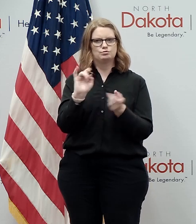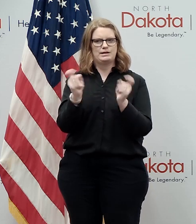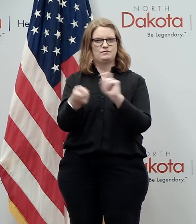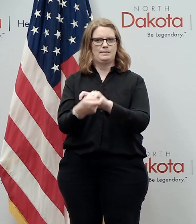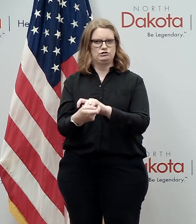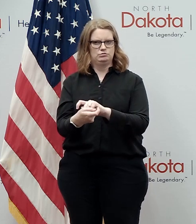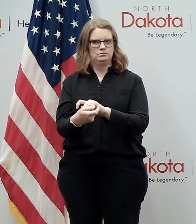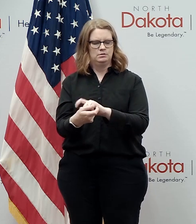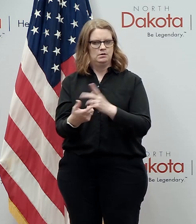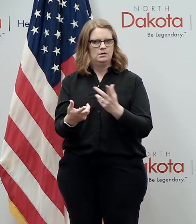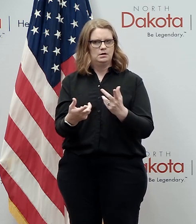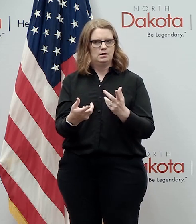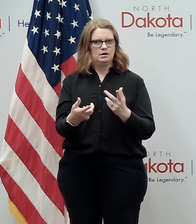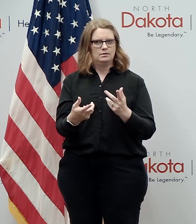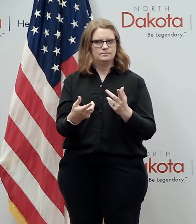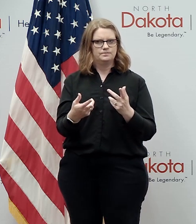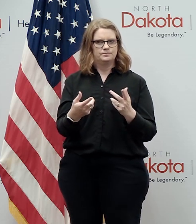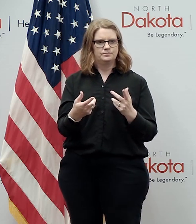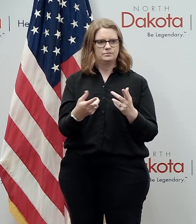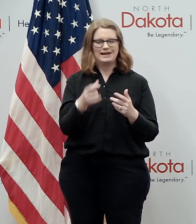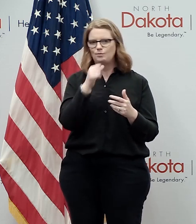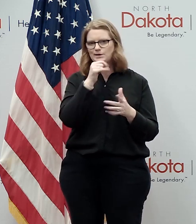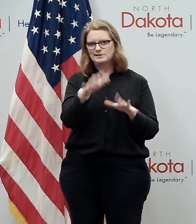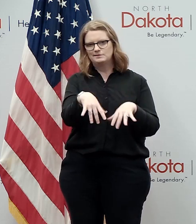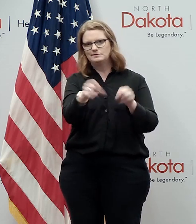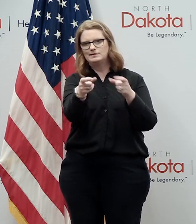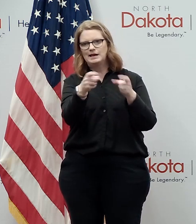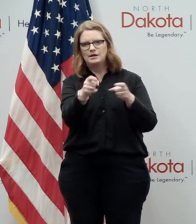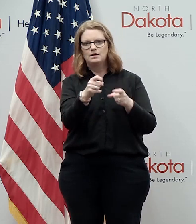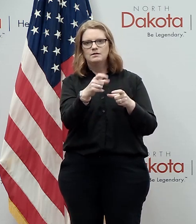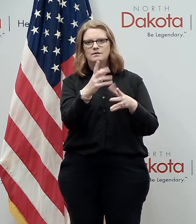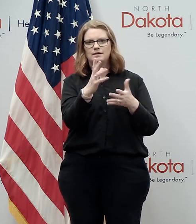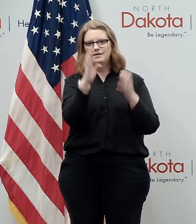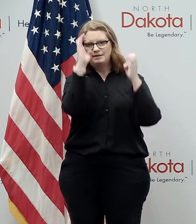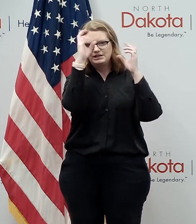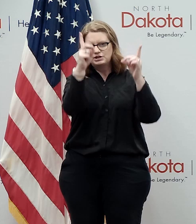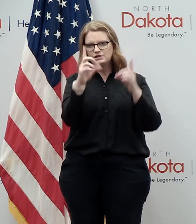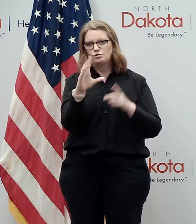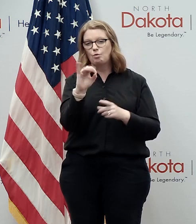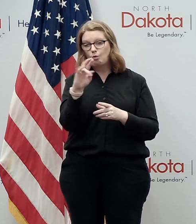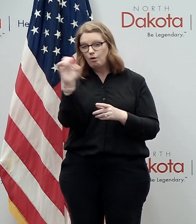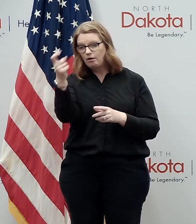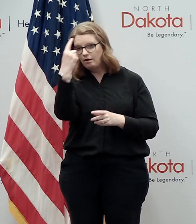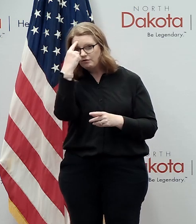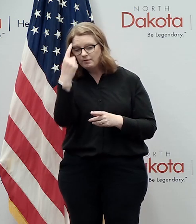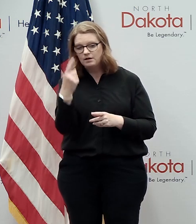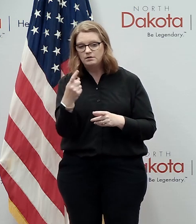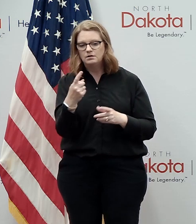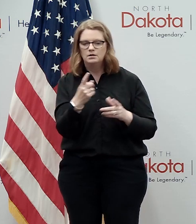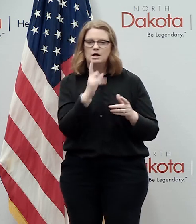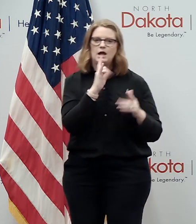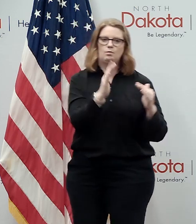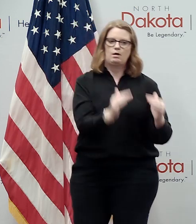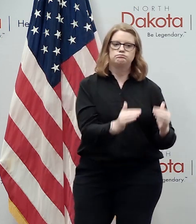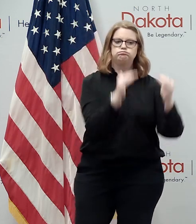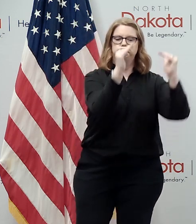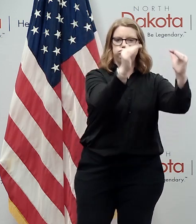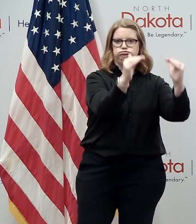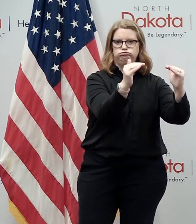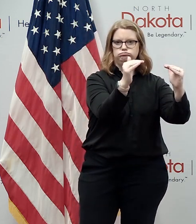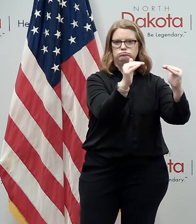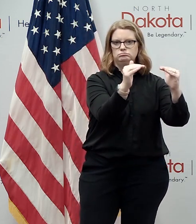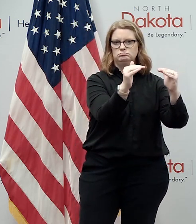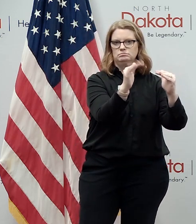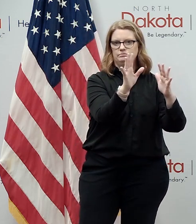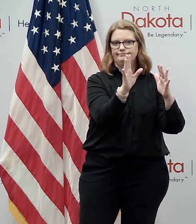other industries but was not overtaking education or core government it will accelerate it in education and core government by at least